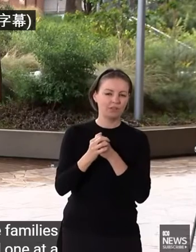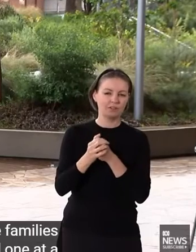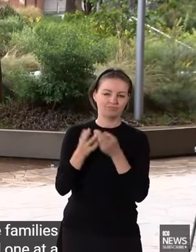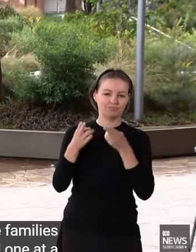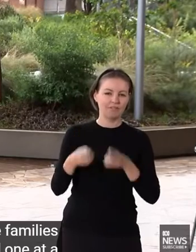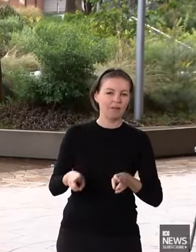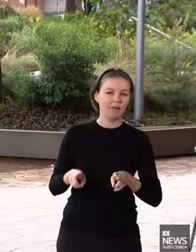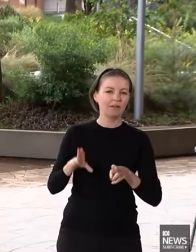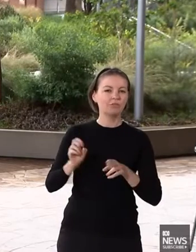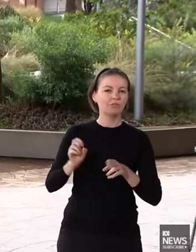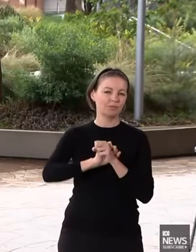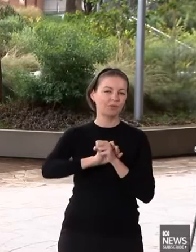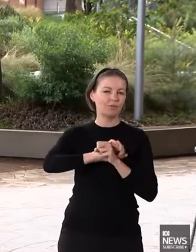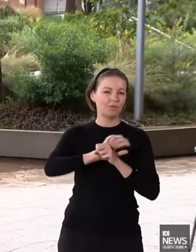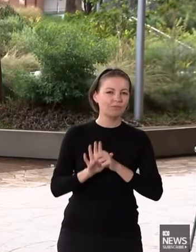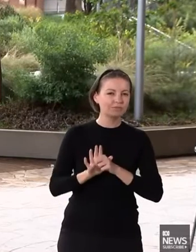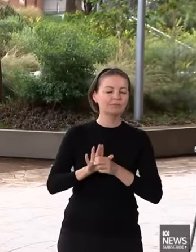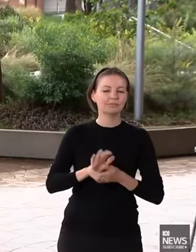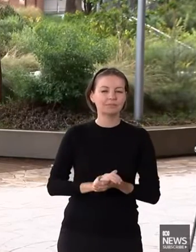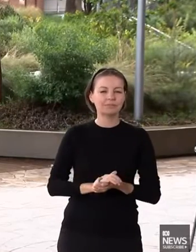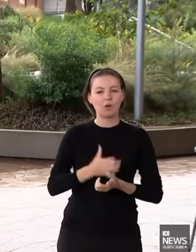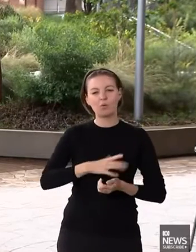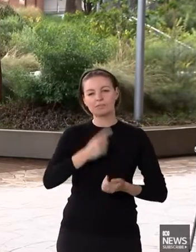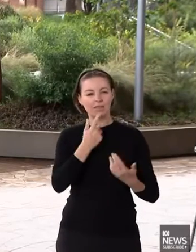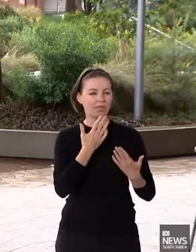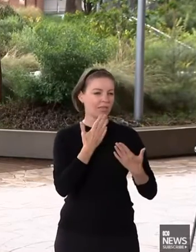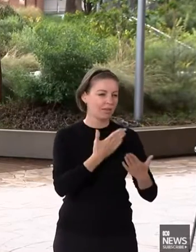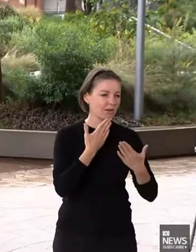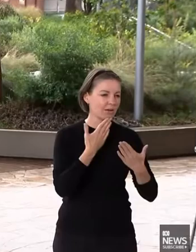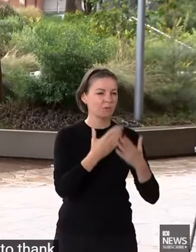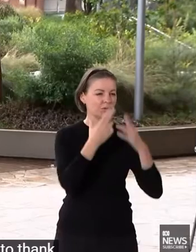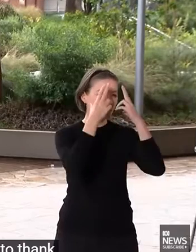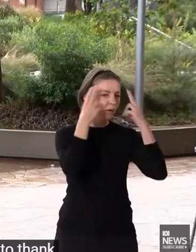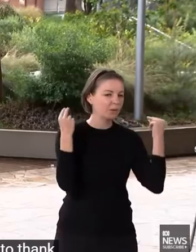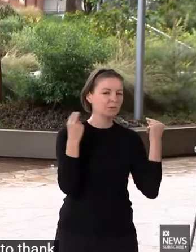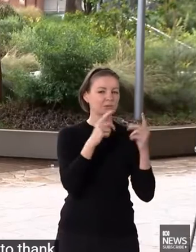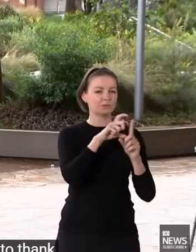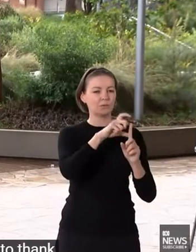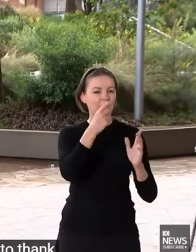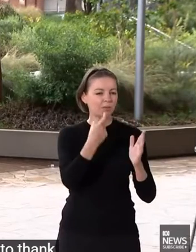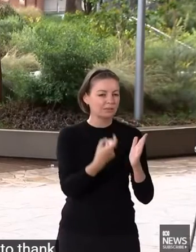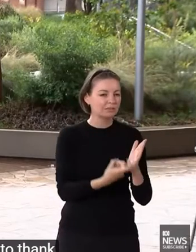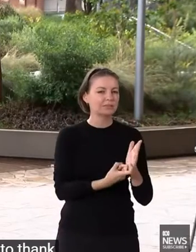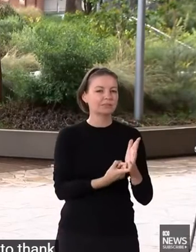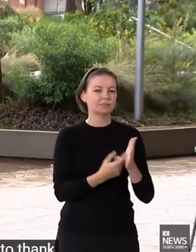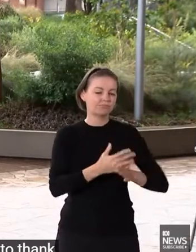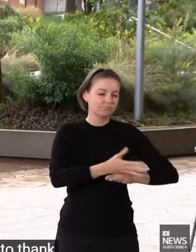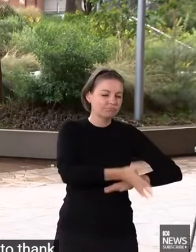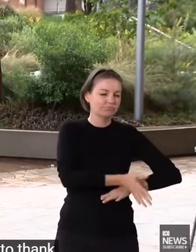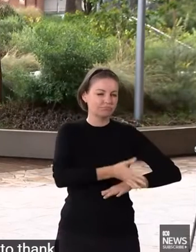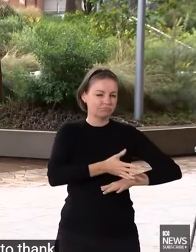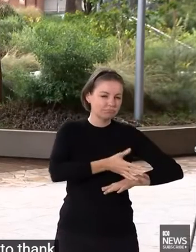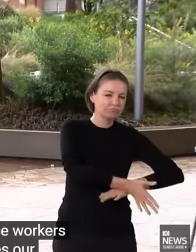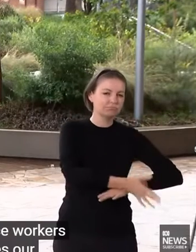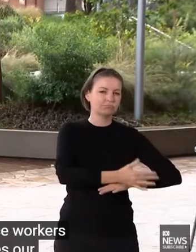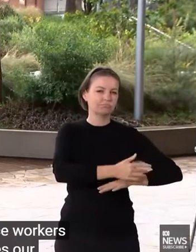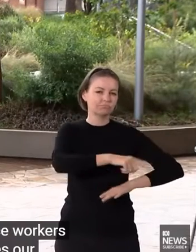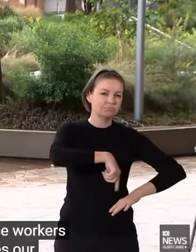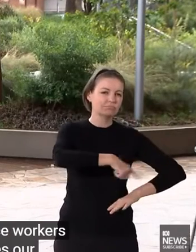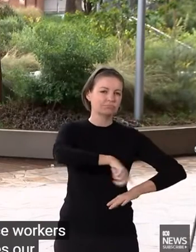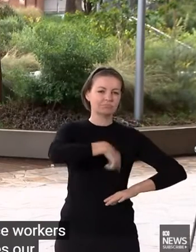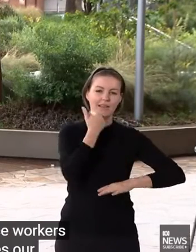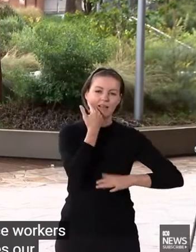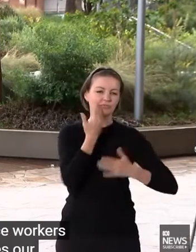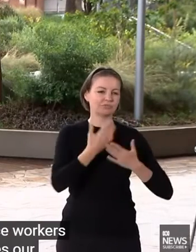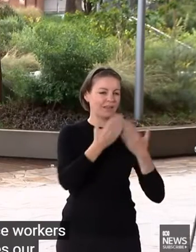continue to thank our frontline health service workers, our nurses, our doctors are on the frontline day in, day out